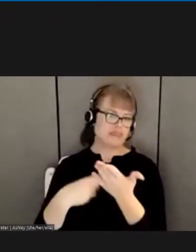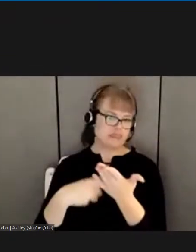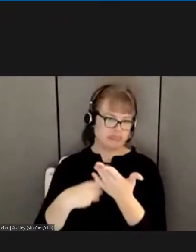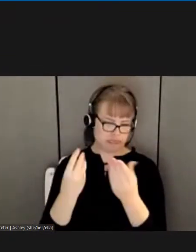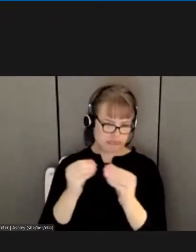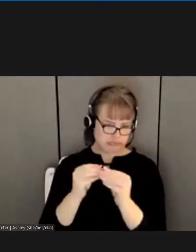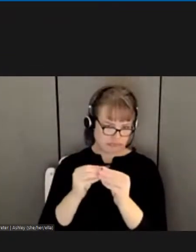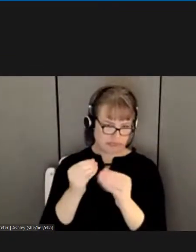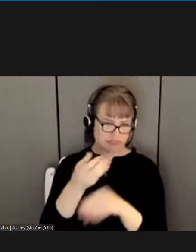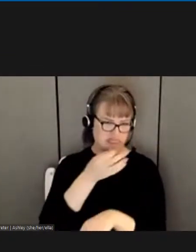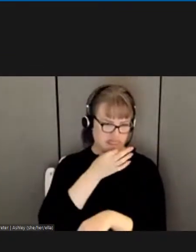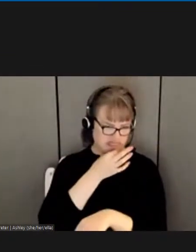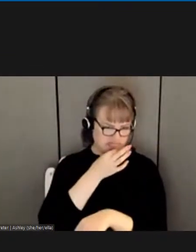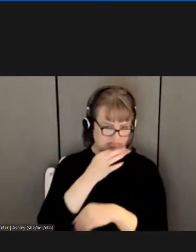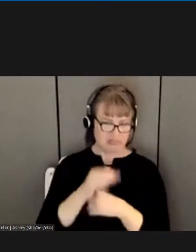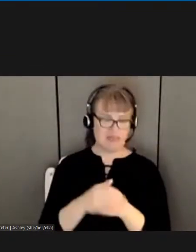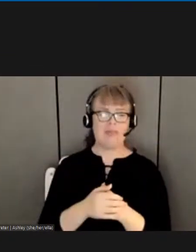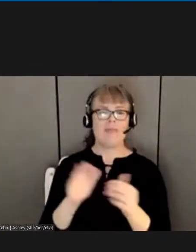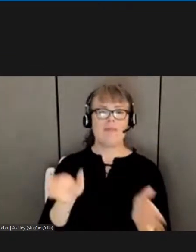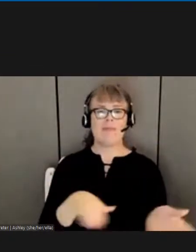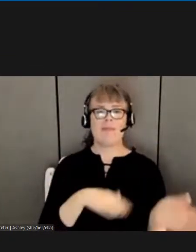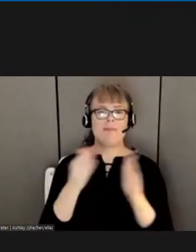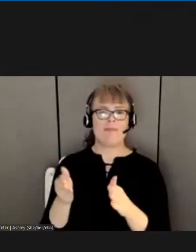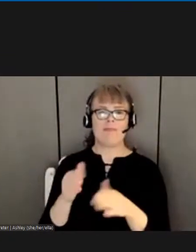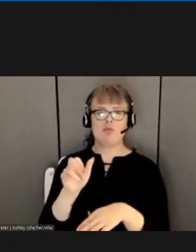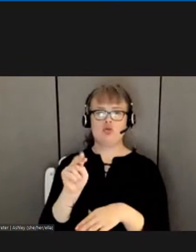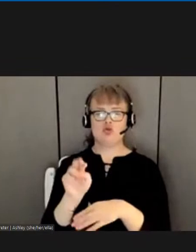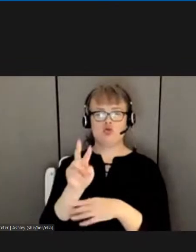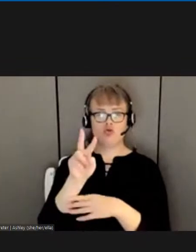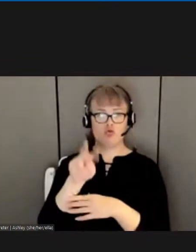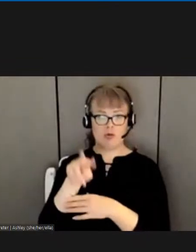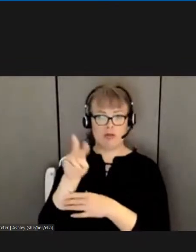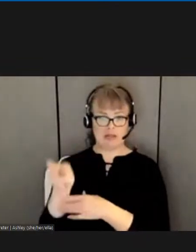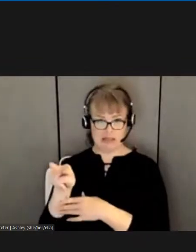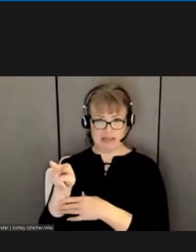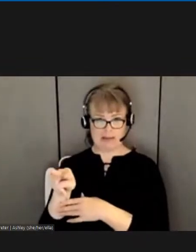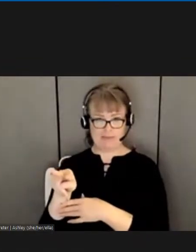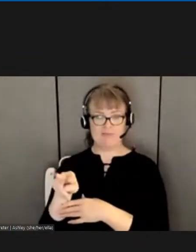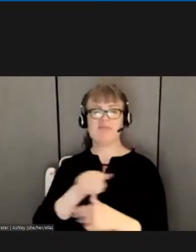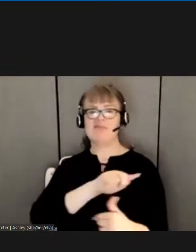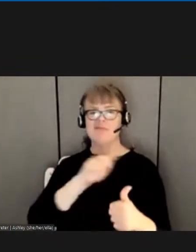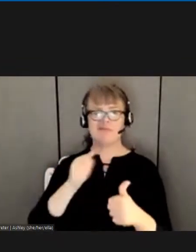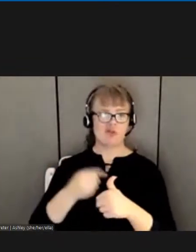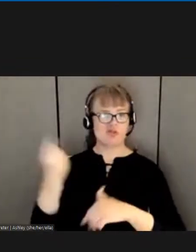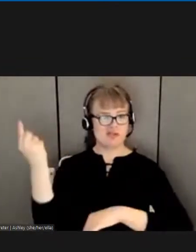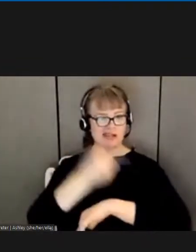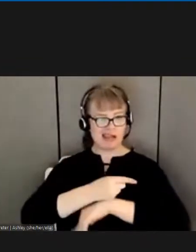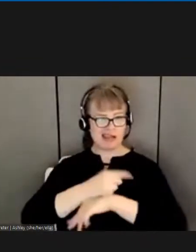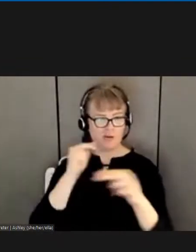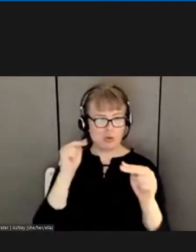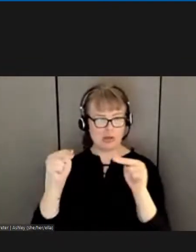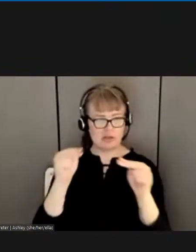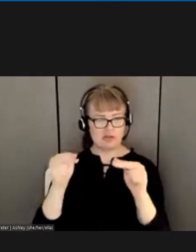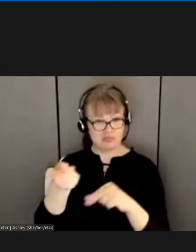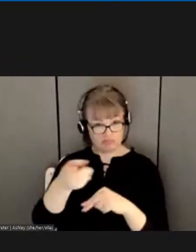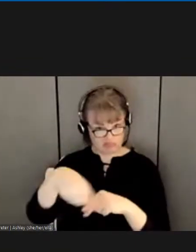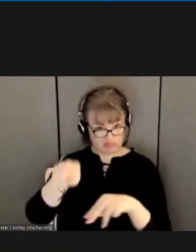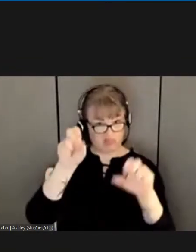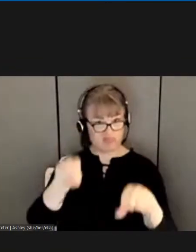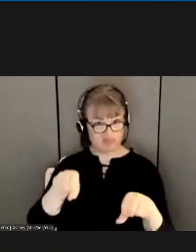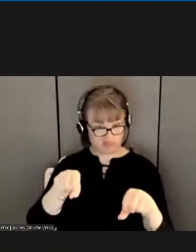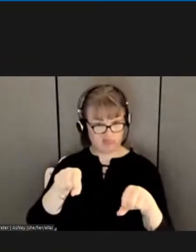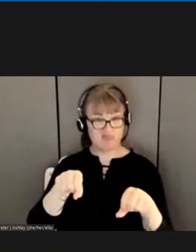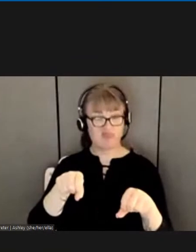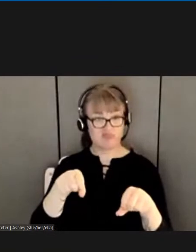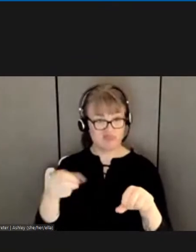for the first time you have the opportunity to zoom in and listen to the open day of negotiations to show management or